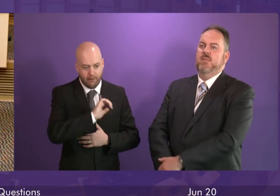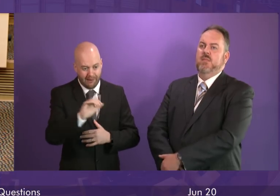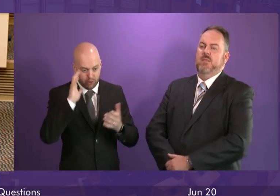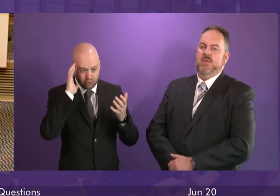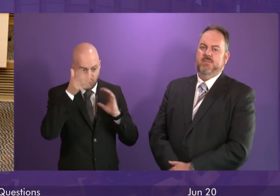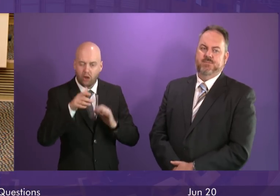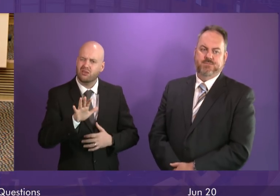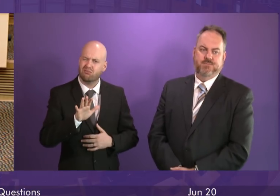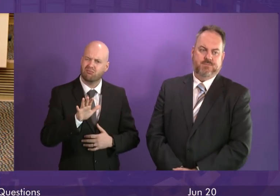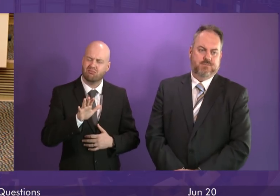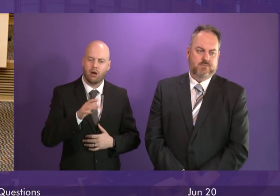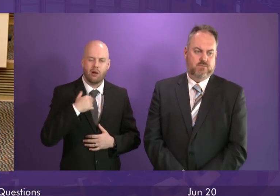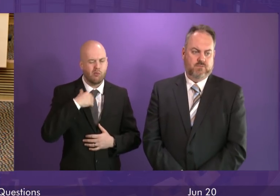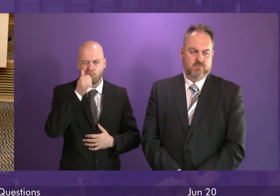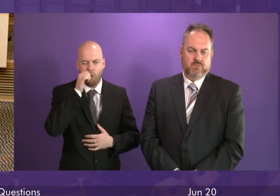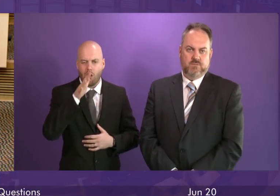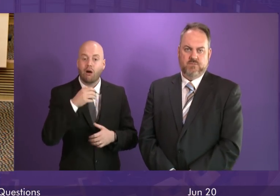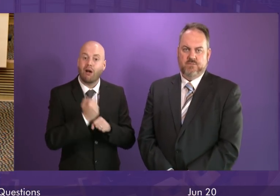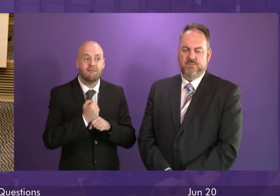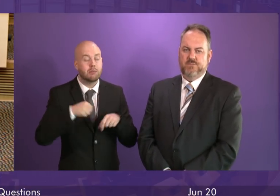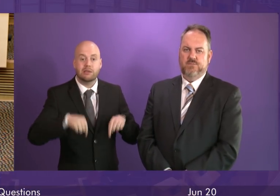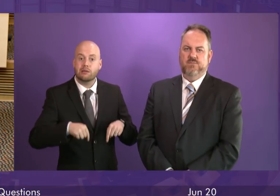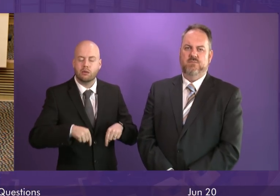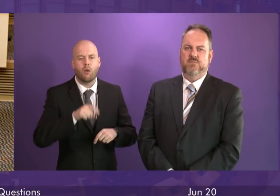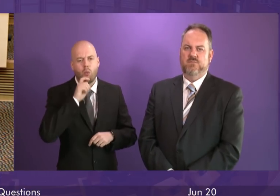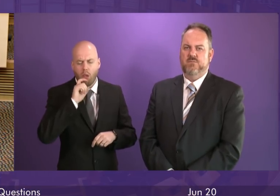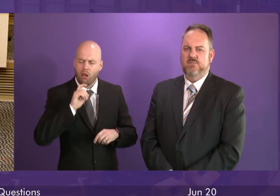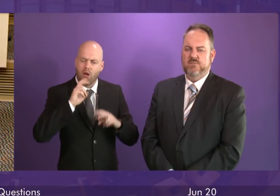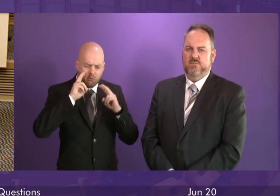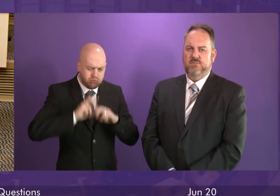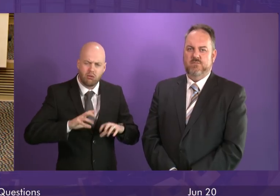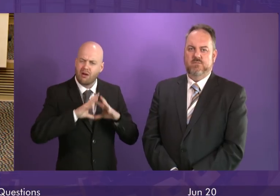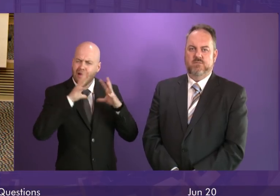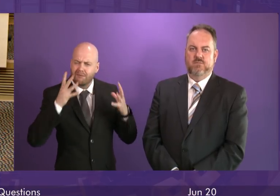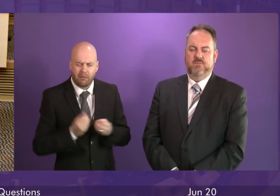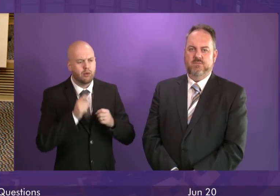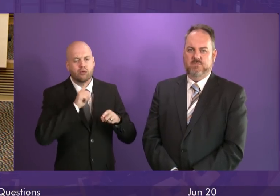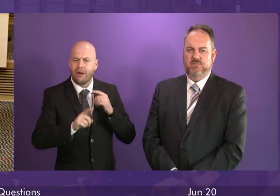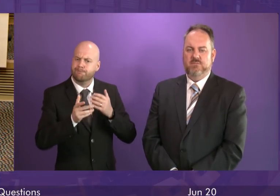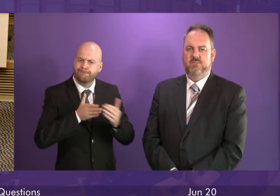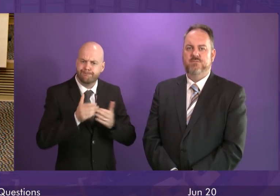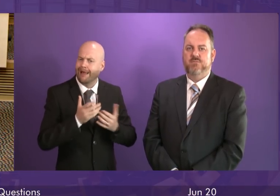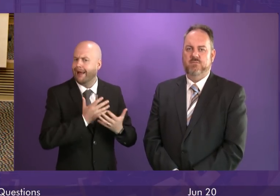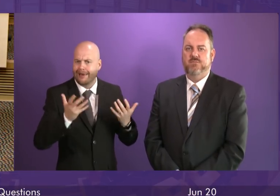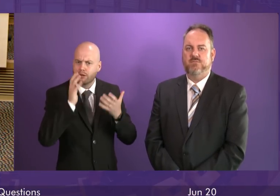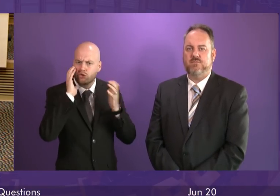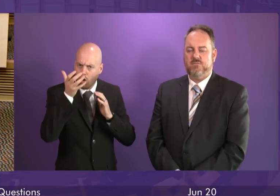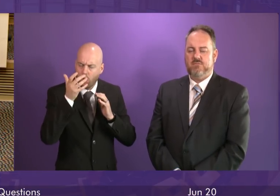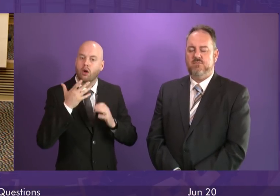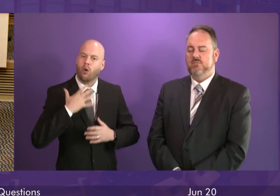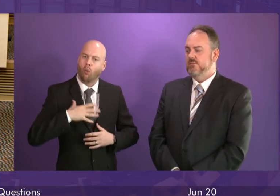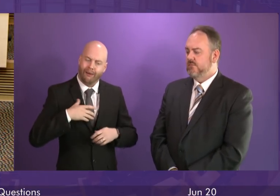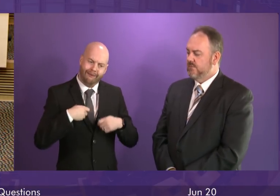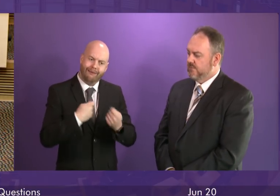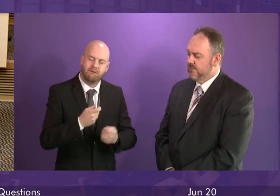is determined, to do everything necessary to allay those concerns, address any issues and re-establish confidence. That is why we have